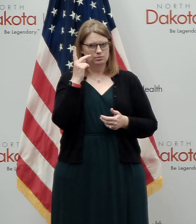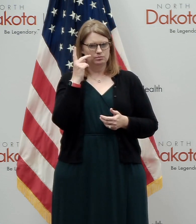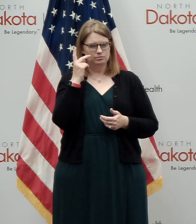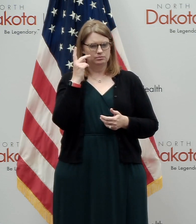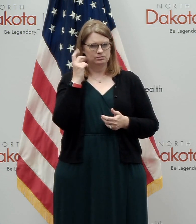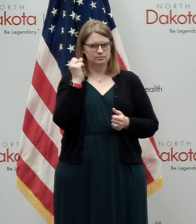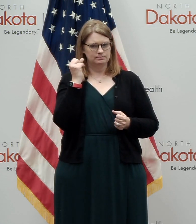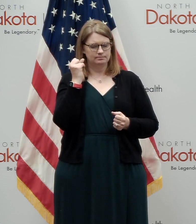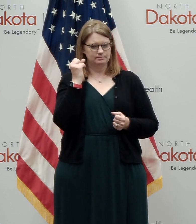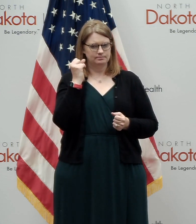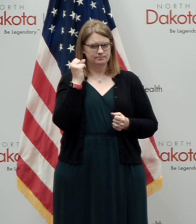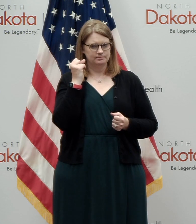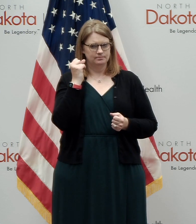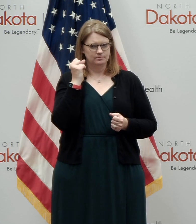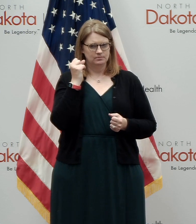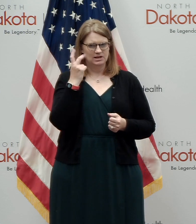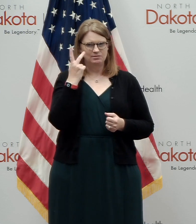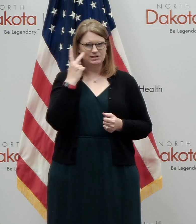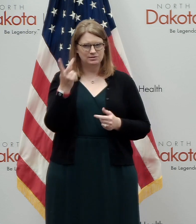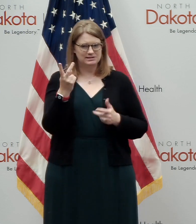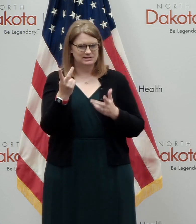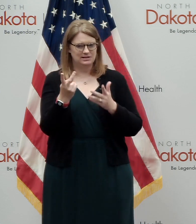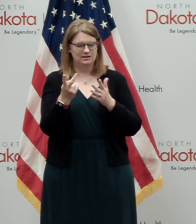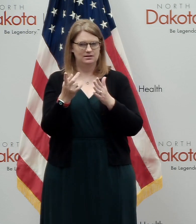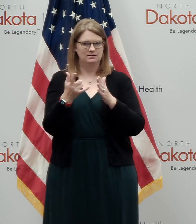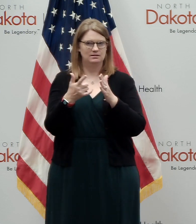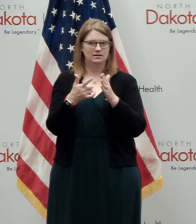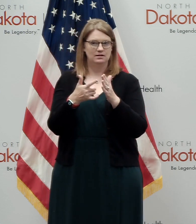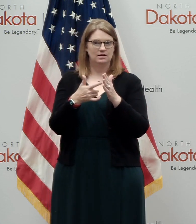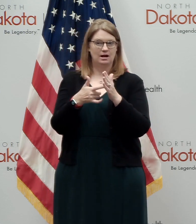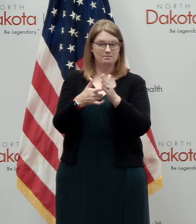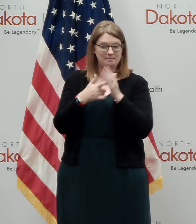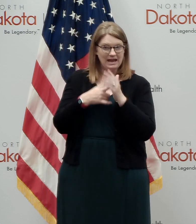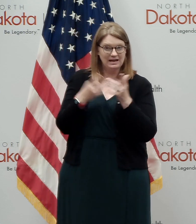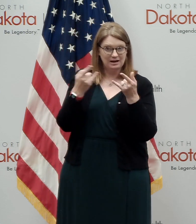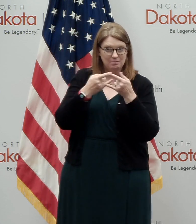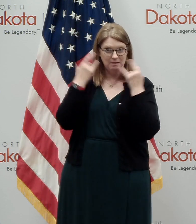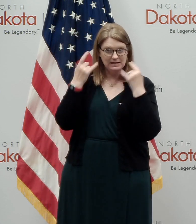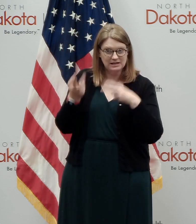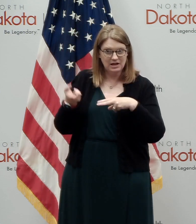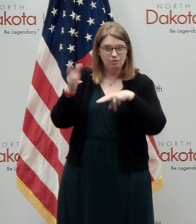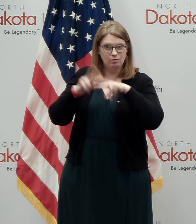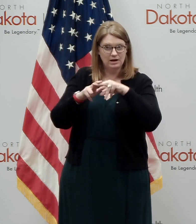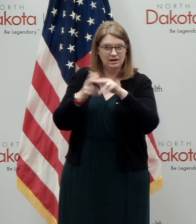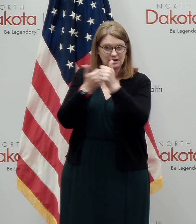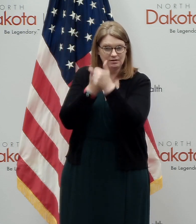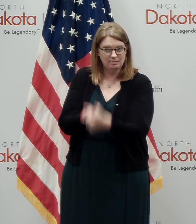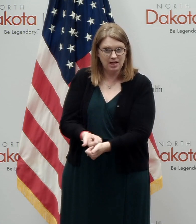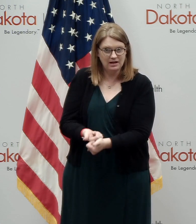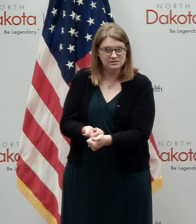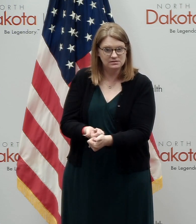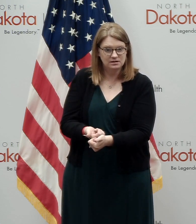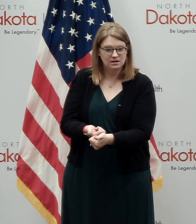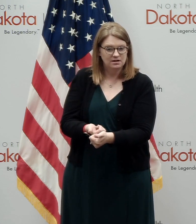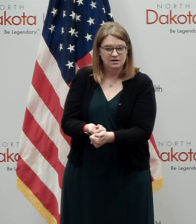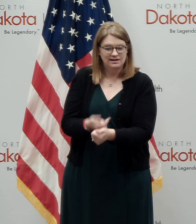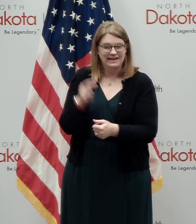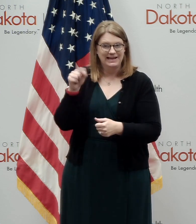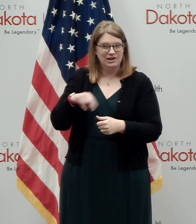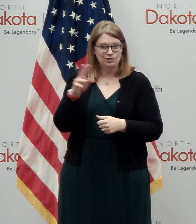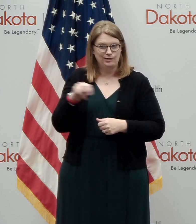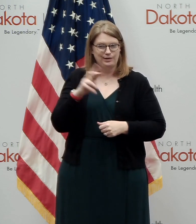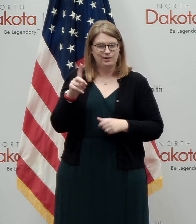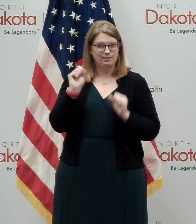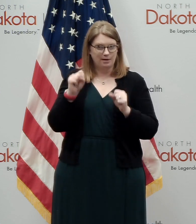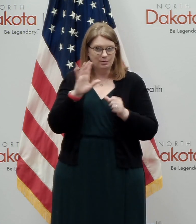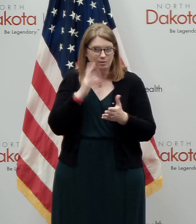of having a mandate on mask increasing compliance. It might actually do the opposite North Dakota. So we're trying to slow the spread. We're not